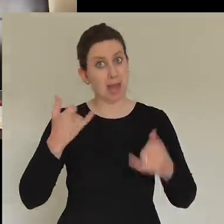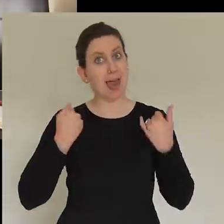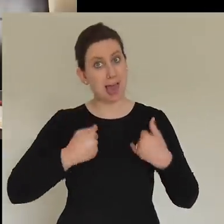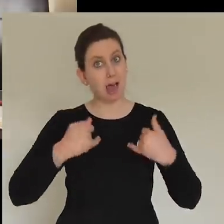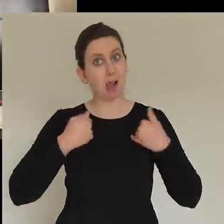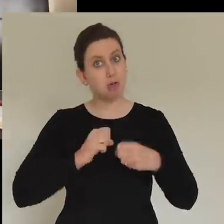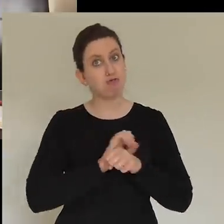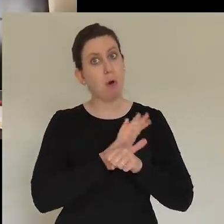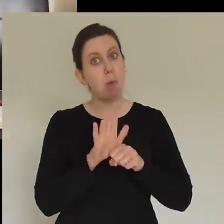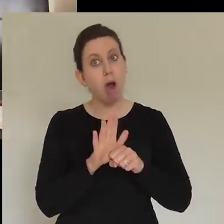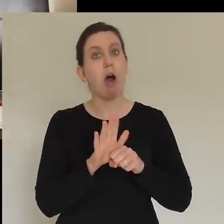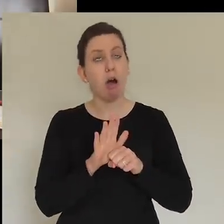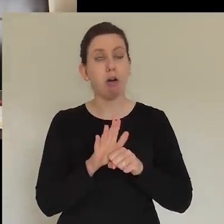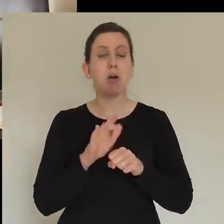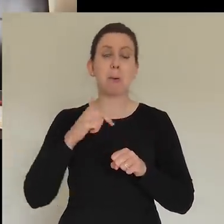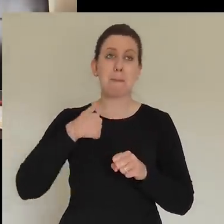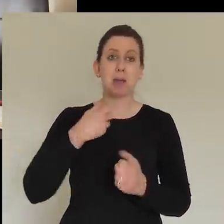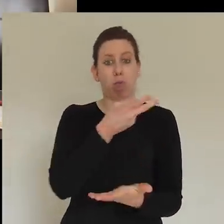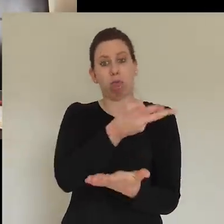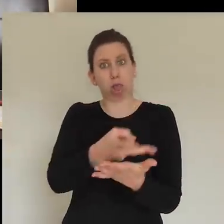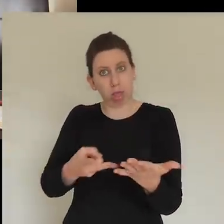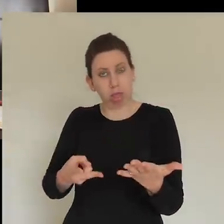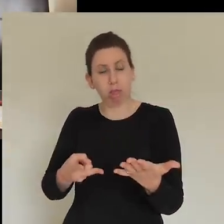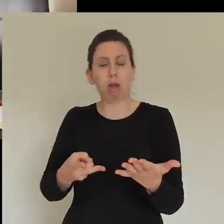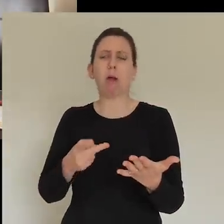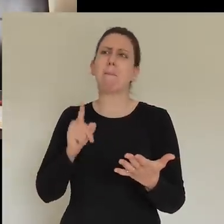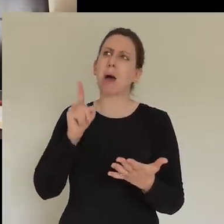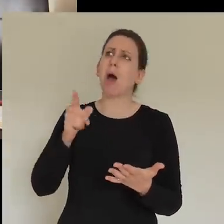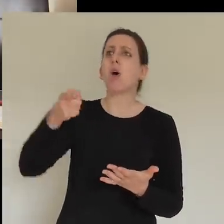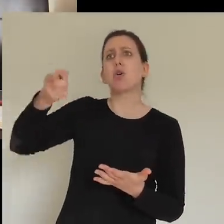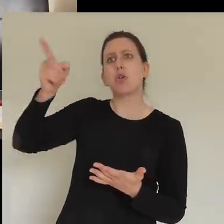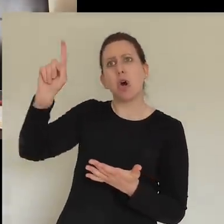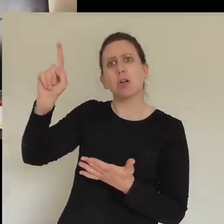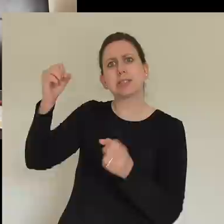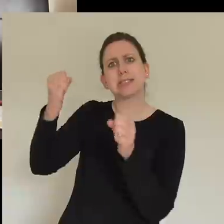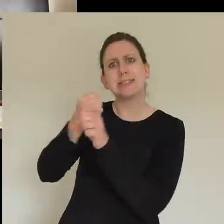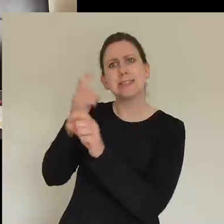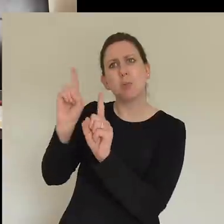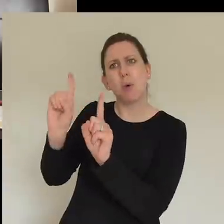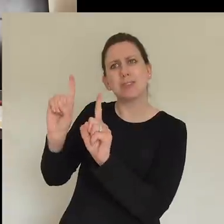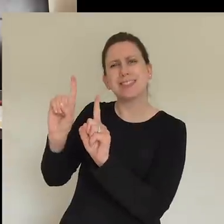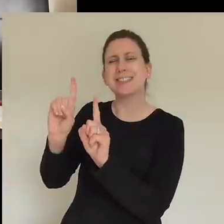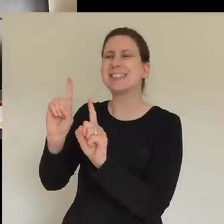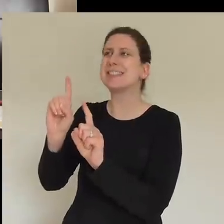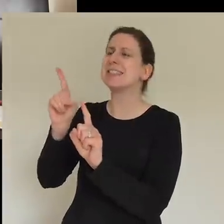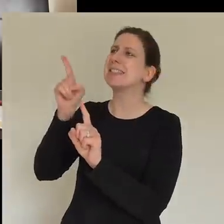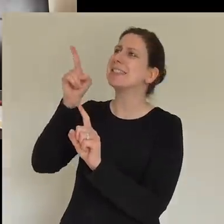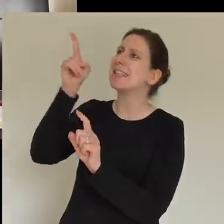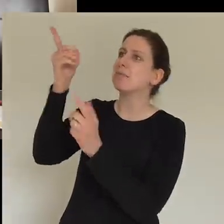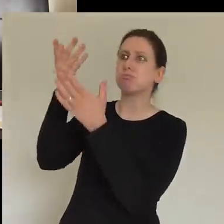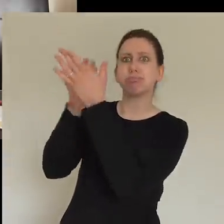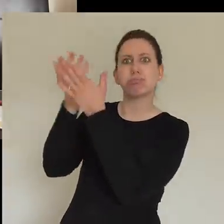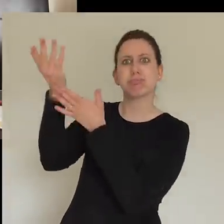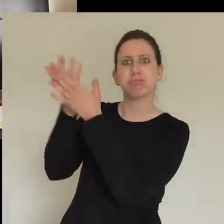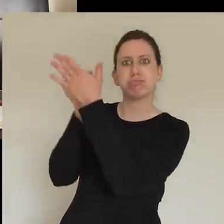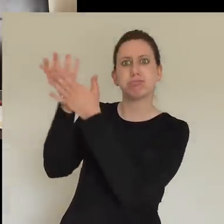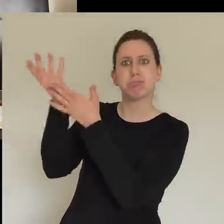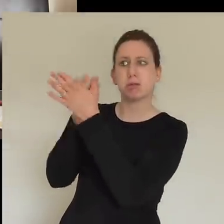a lot of this time. But what the Lord seems to do with me in that is take the opportunity to speak more and to